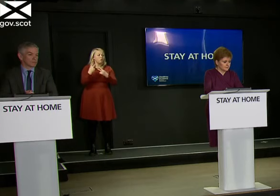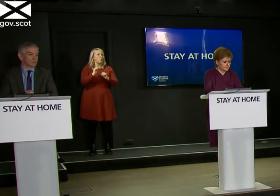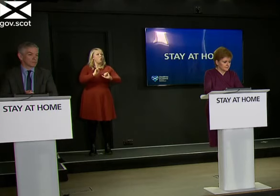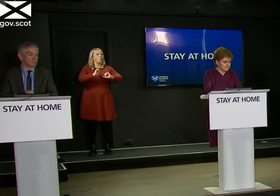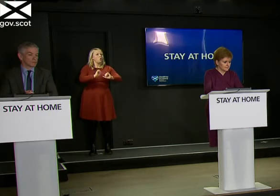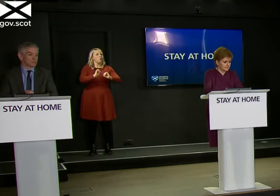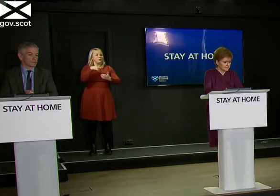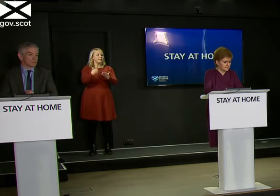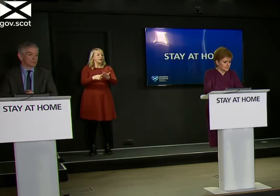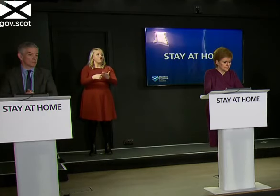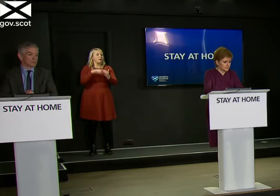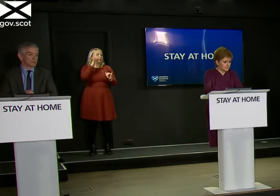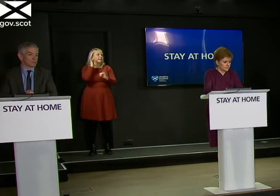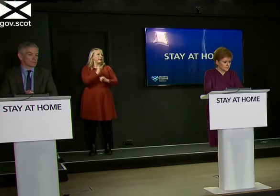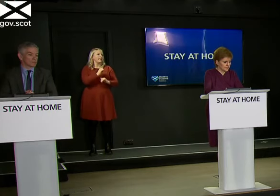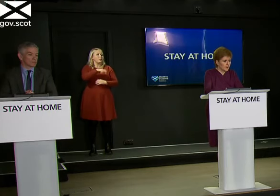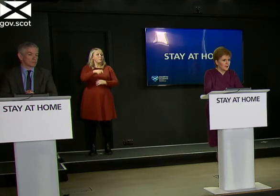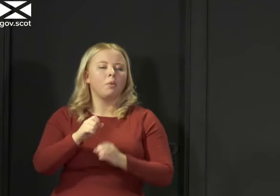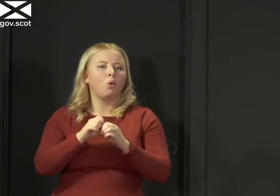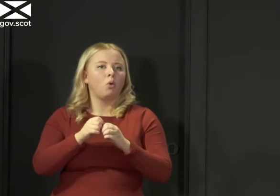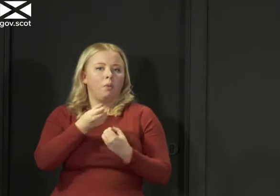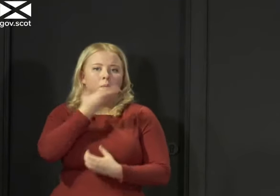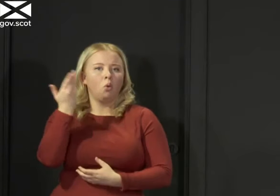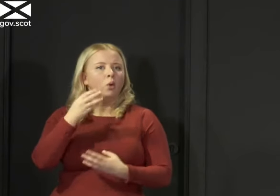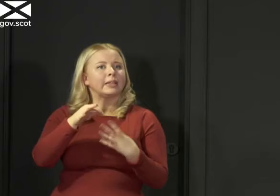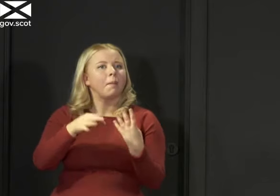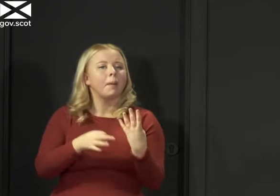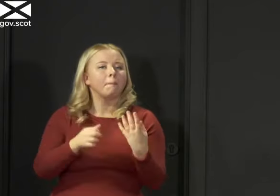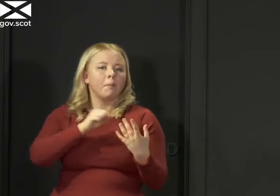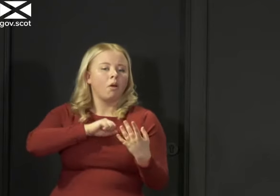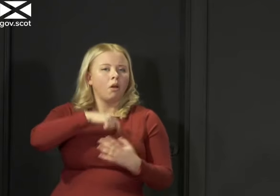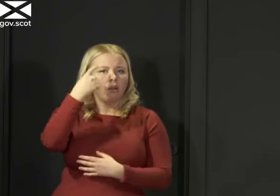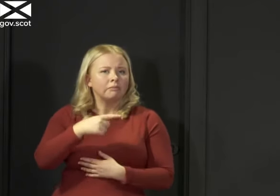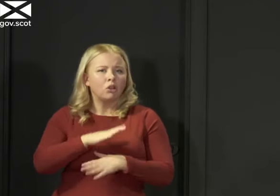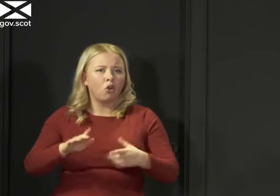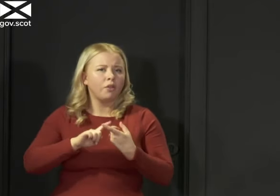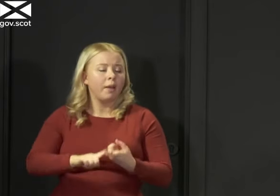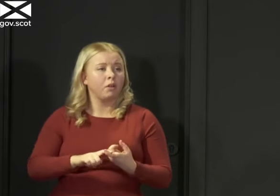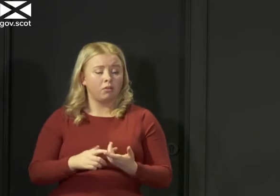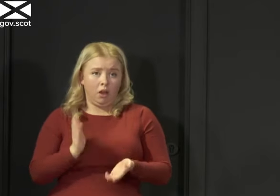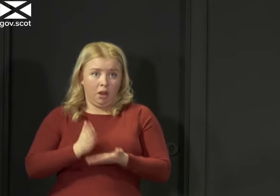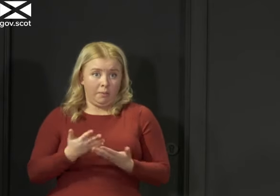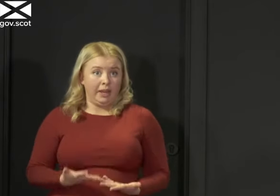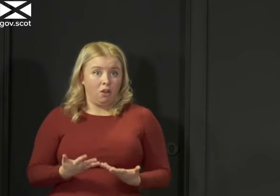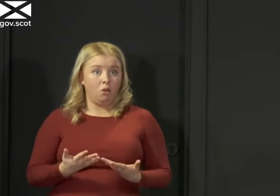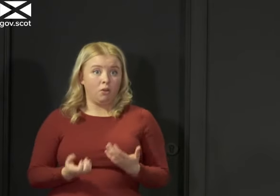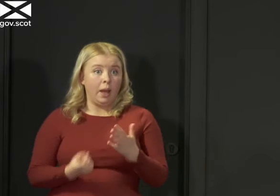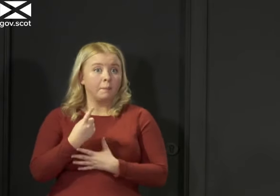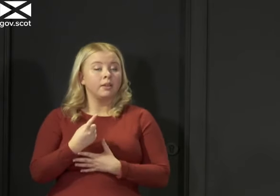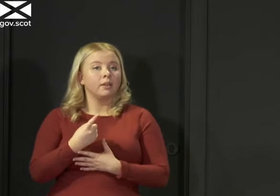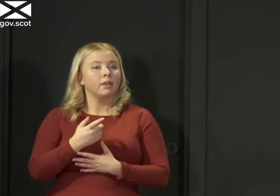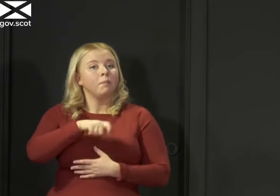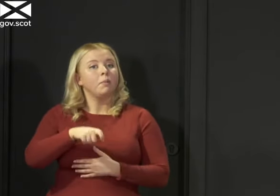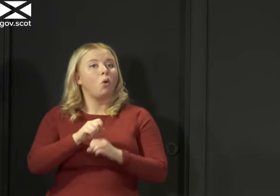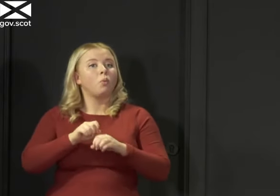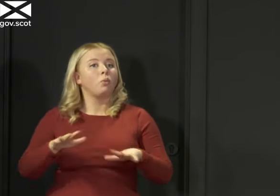without symptoms is unreliable? So, we are testing asymptomatic people now. In care homes